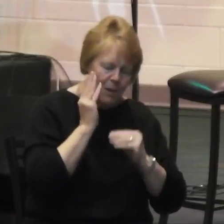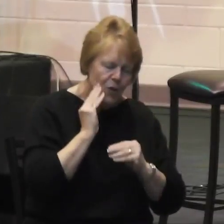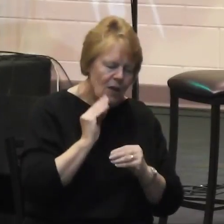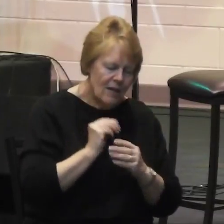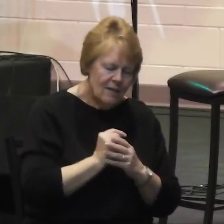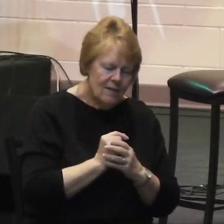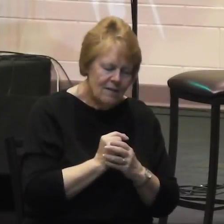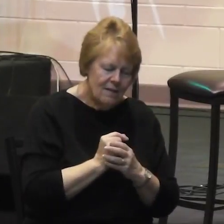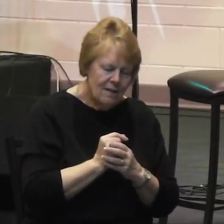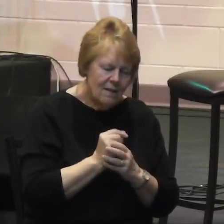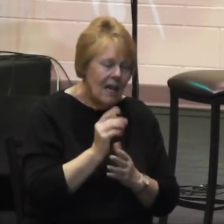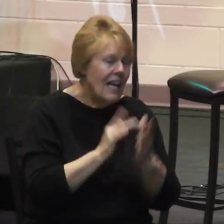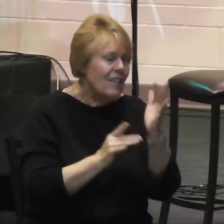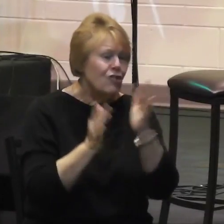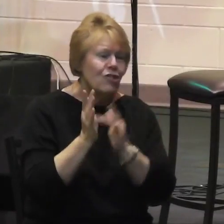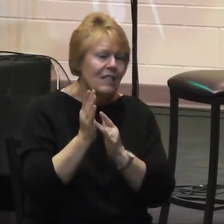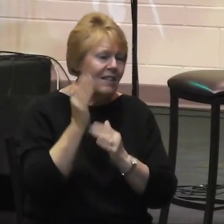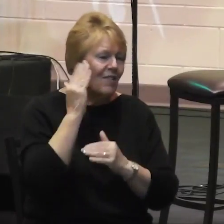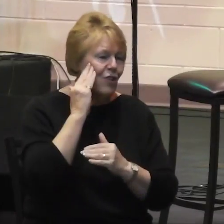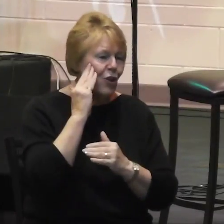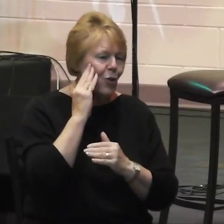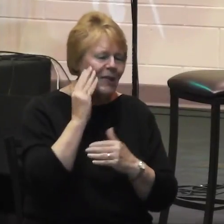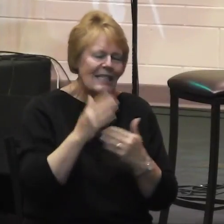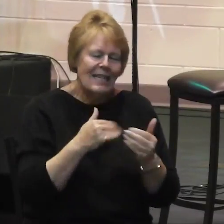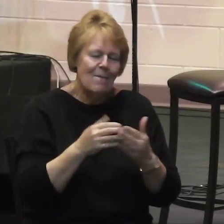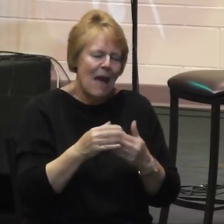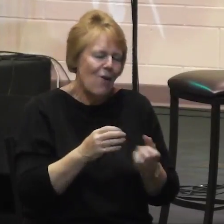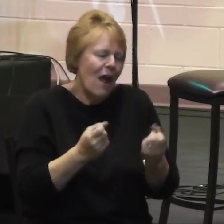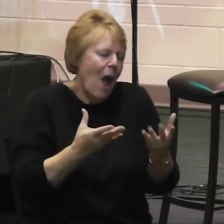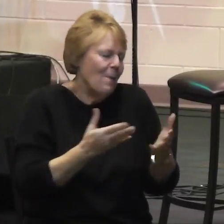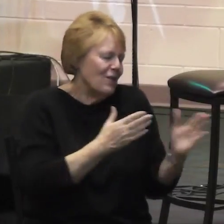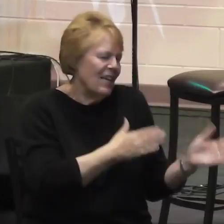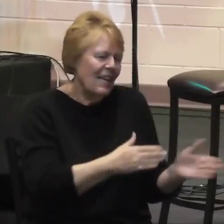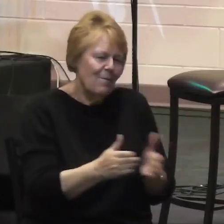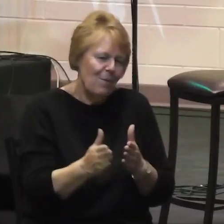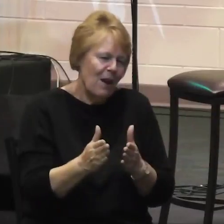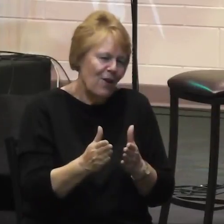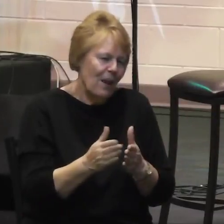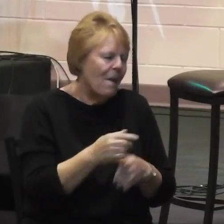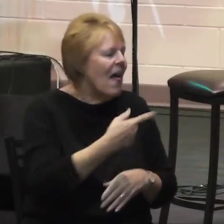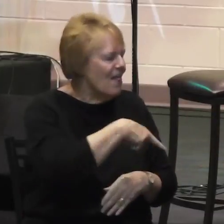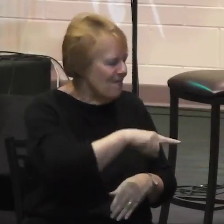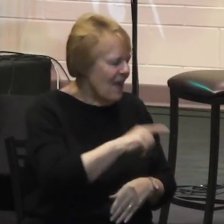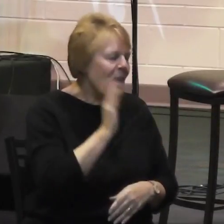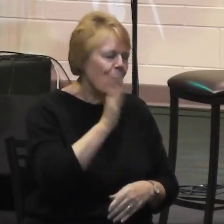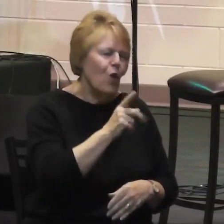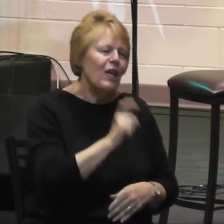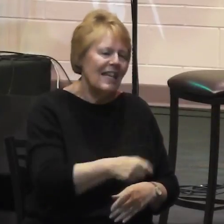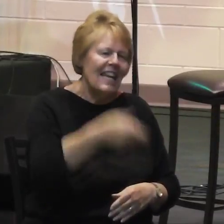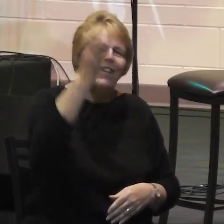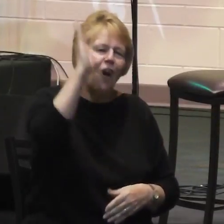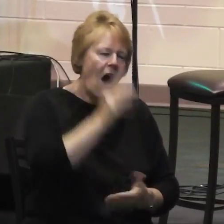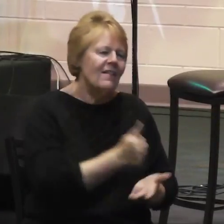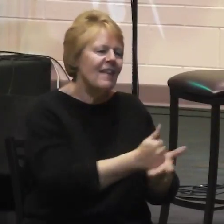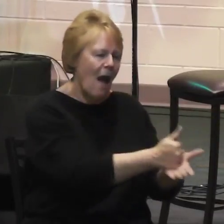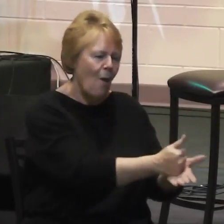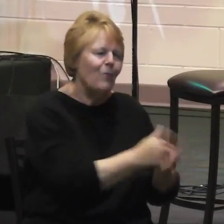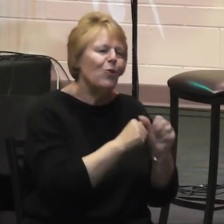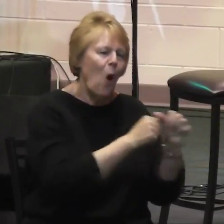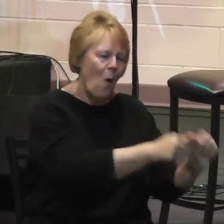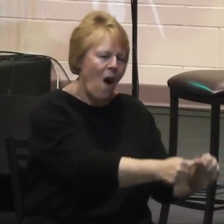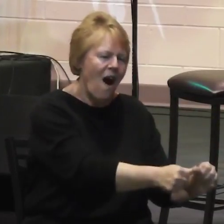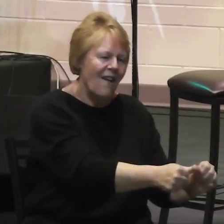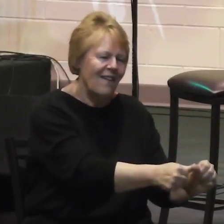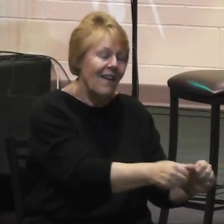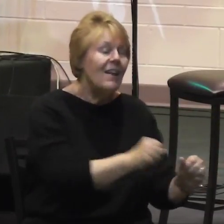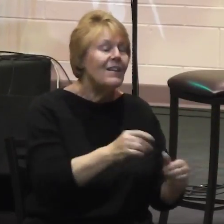He knew that no matter how much he prepares them, they will need a lot of help to survive the season that was coming. He therefore turns to the Father